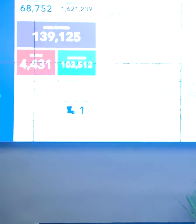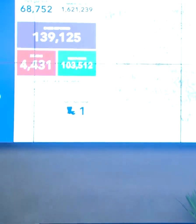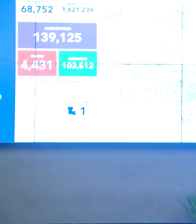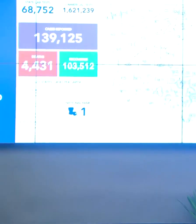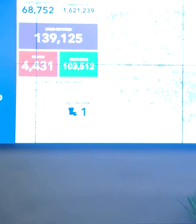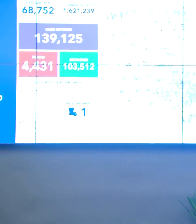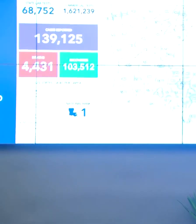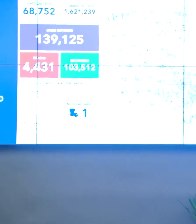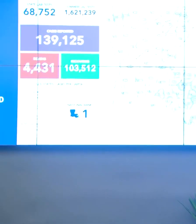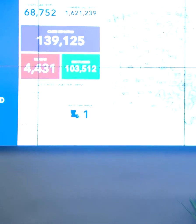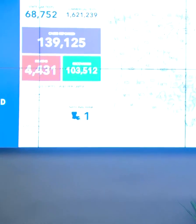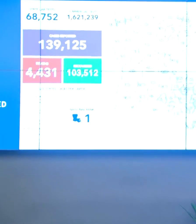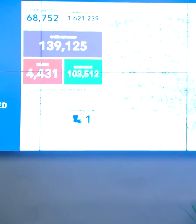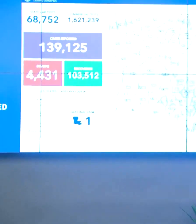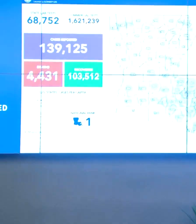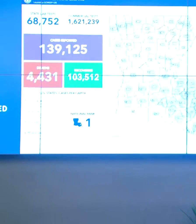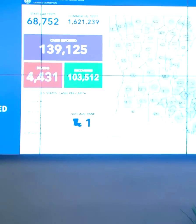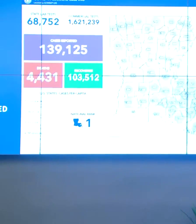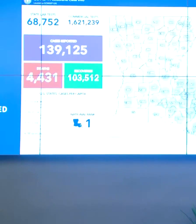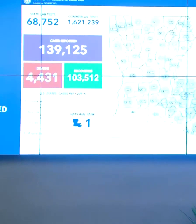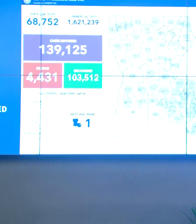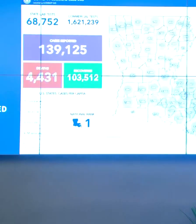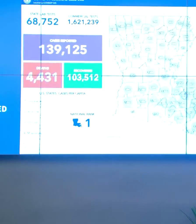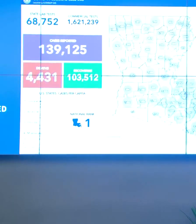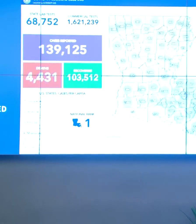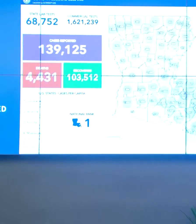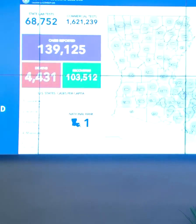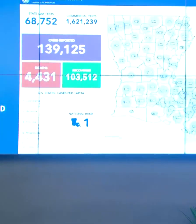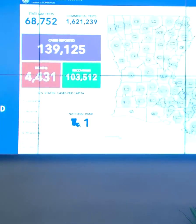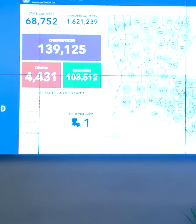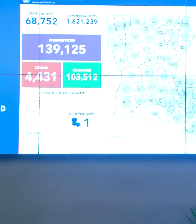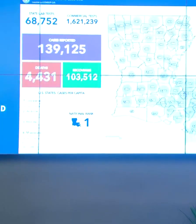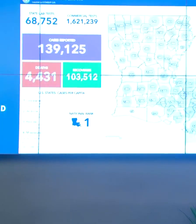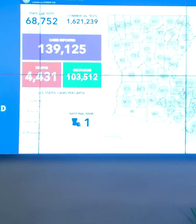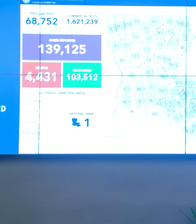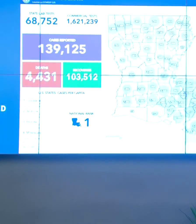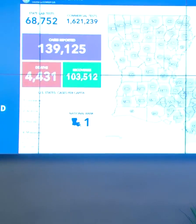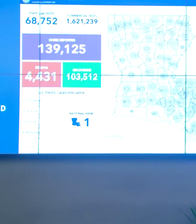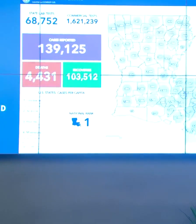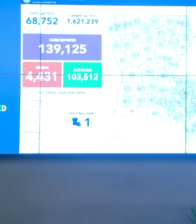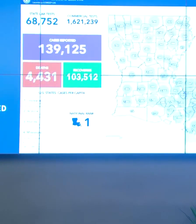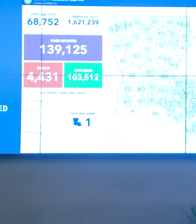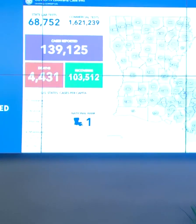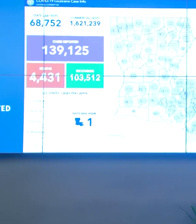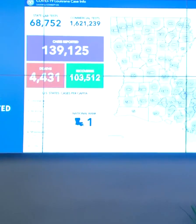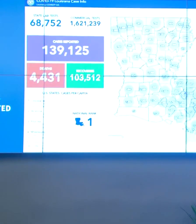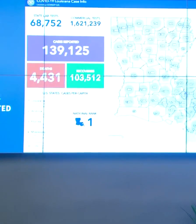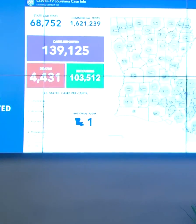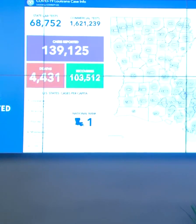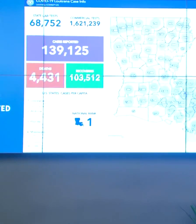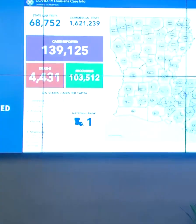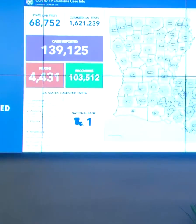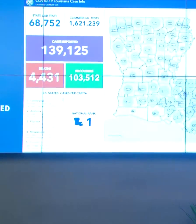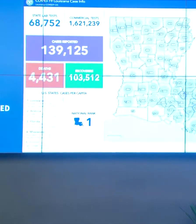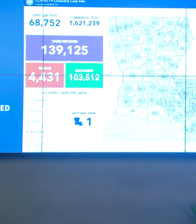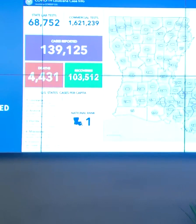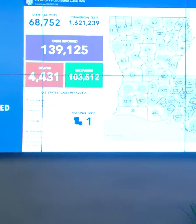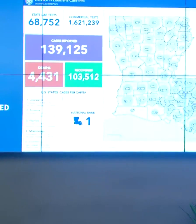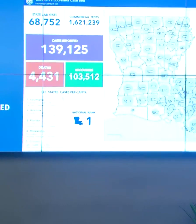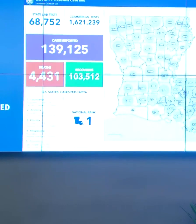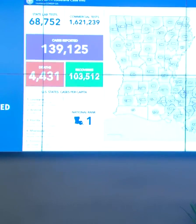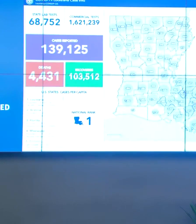That's encouraging. mean, there was obviously a time when 644 new cases were considered to be